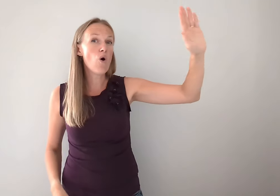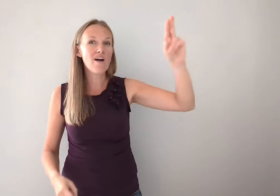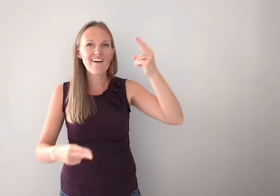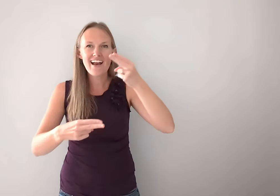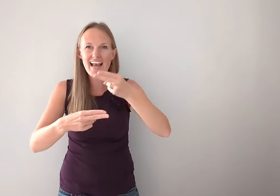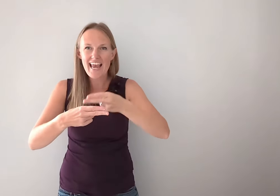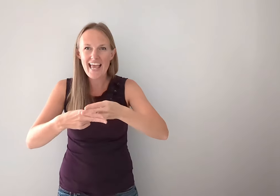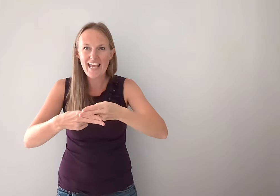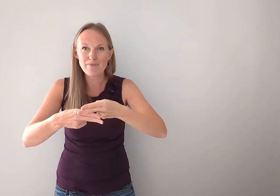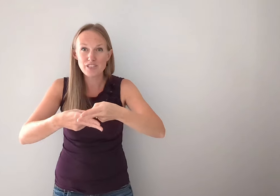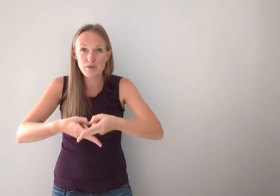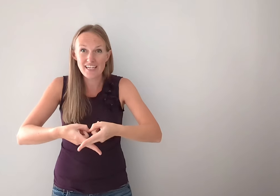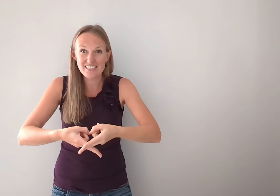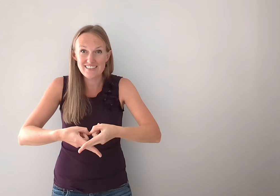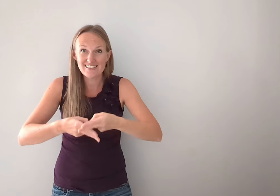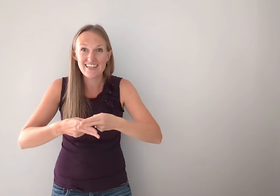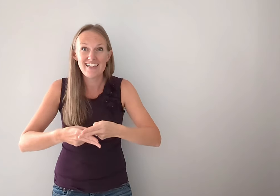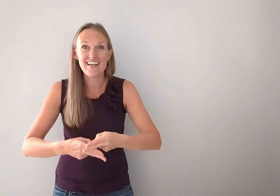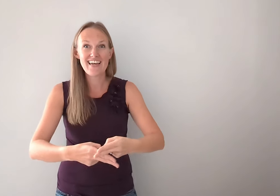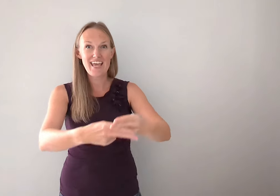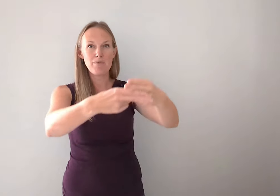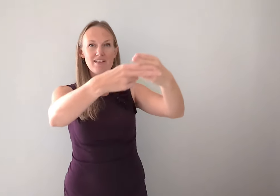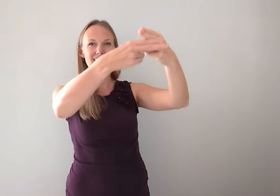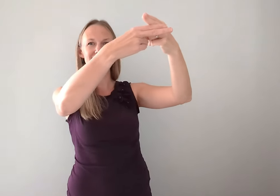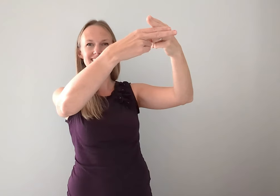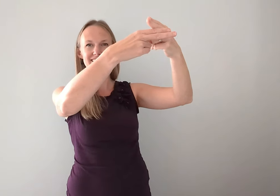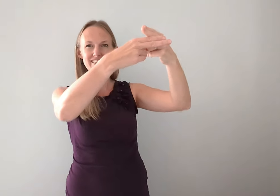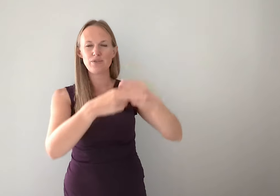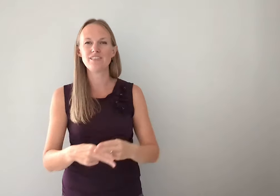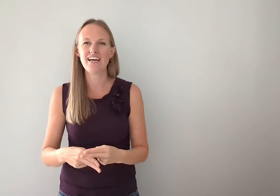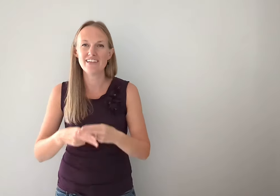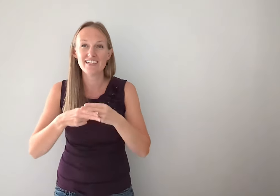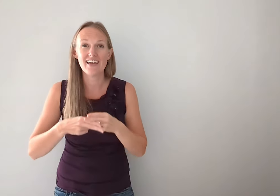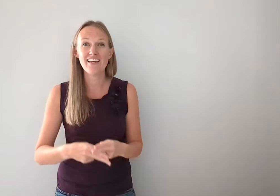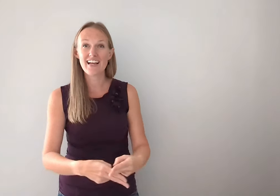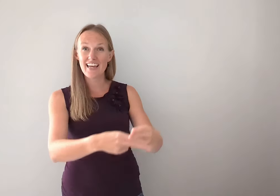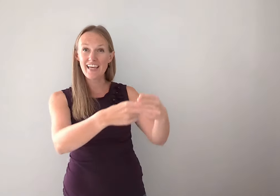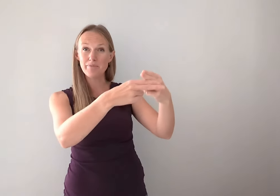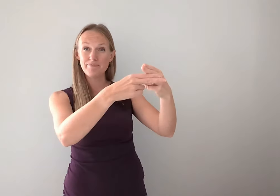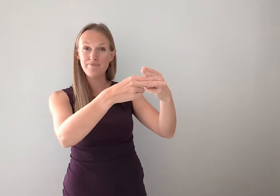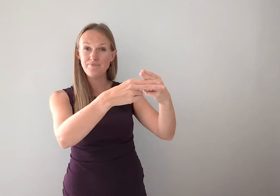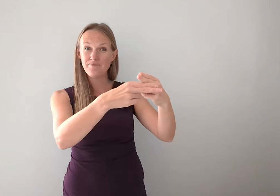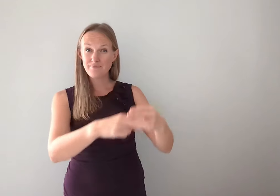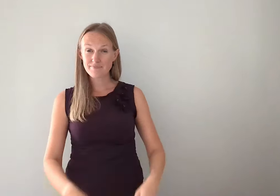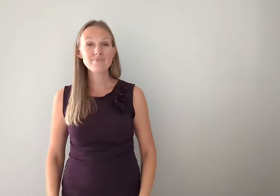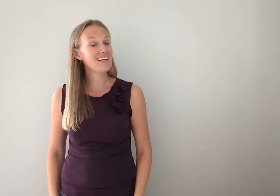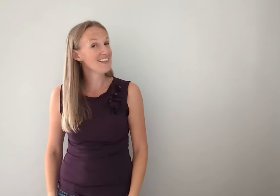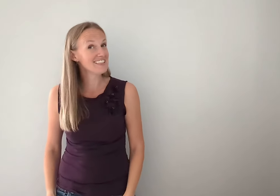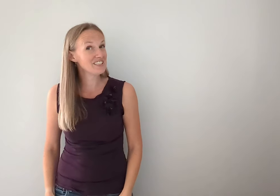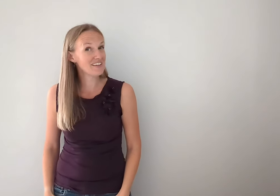name. Two H's. Name. And then I like to lift it towards heaven. Okay. Name. Let's try